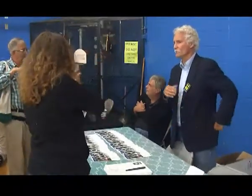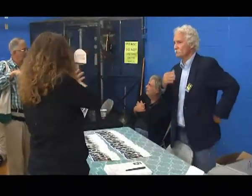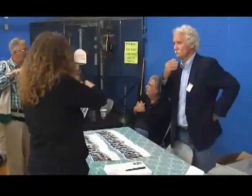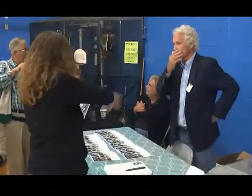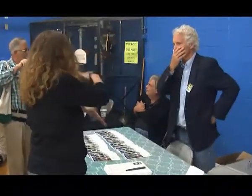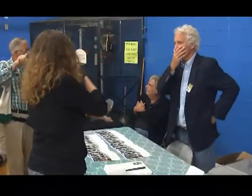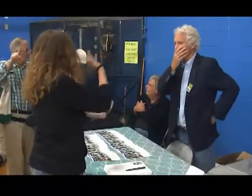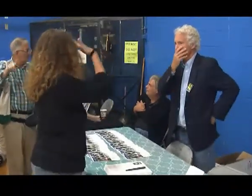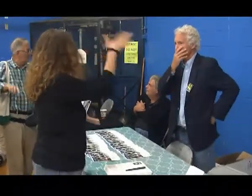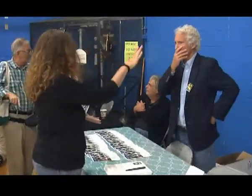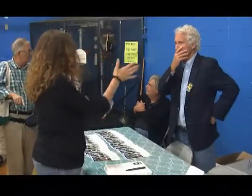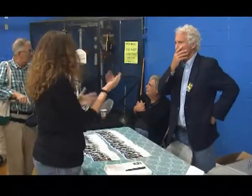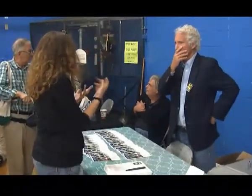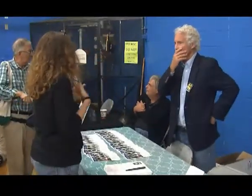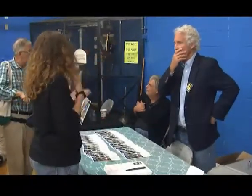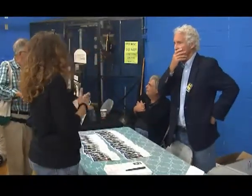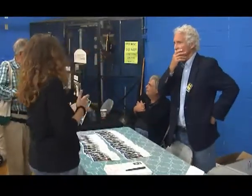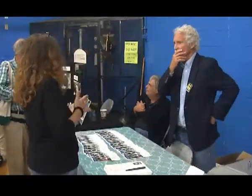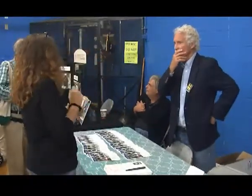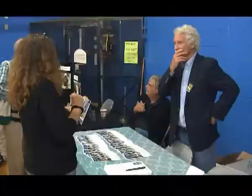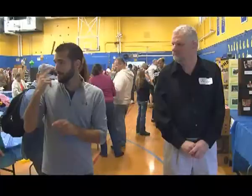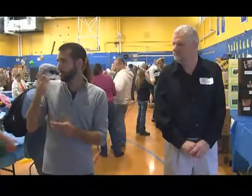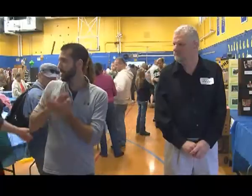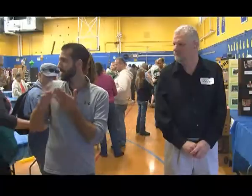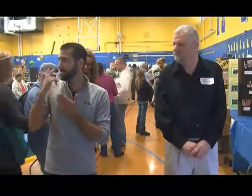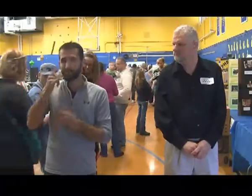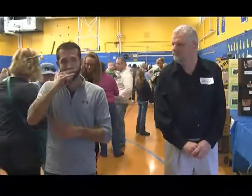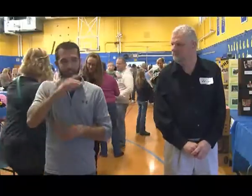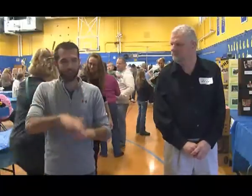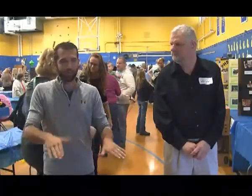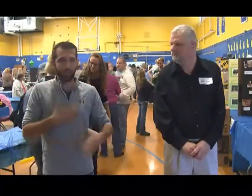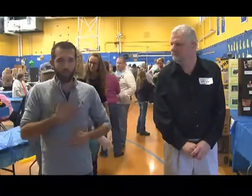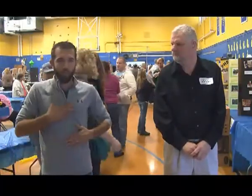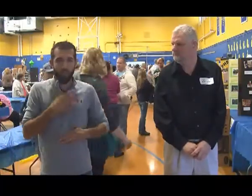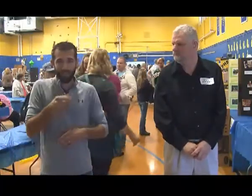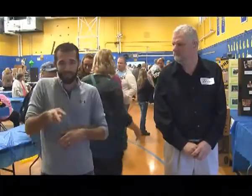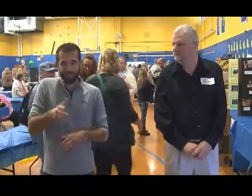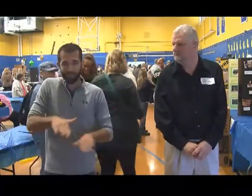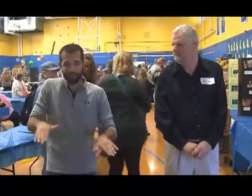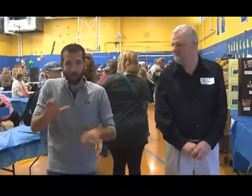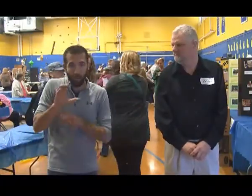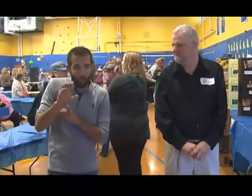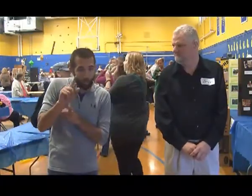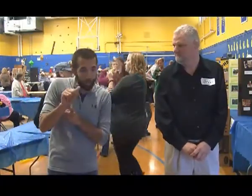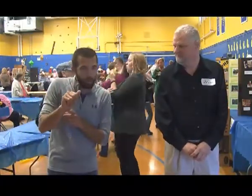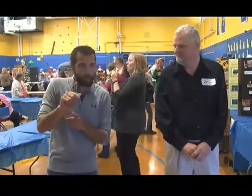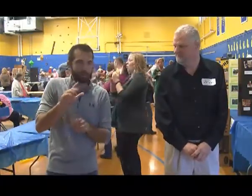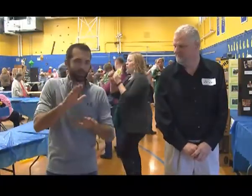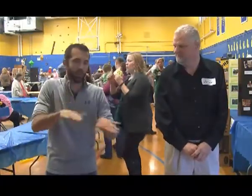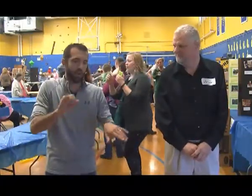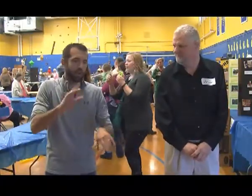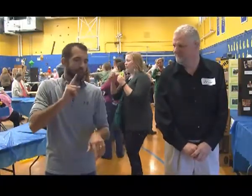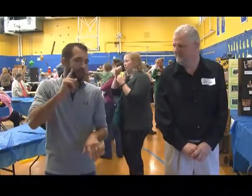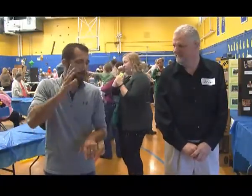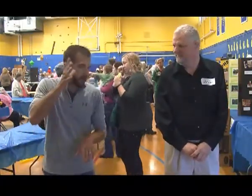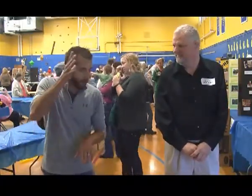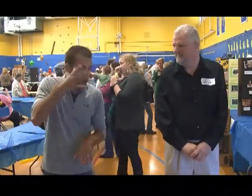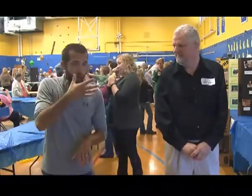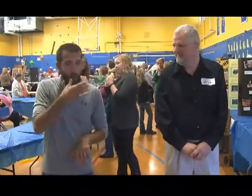community. And the Deaf Culture Festival is a time where they can enjoy the culture as well. We have children who are